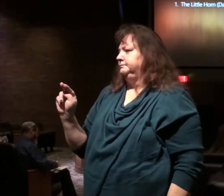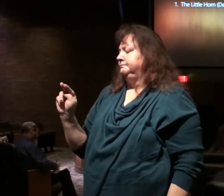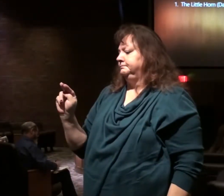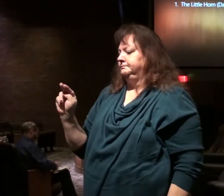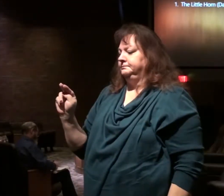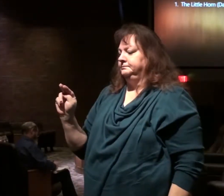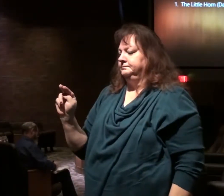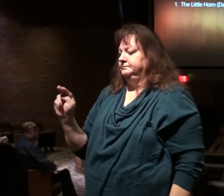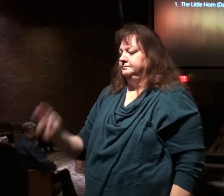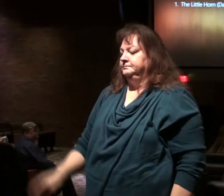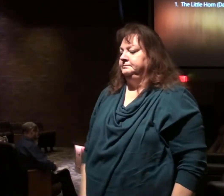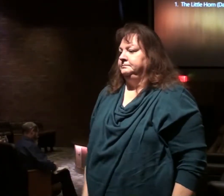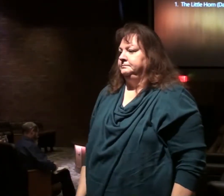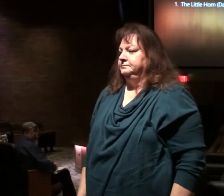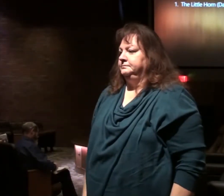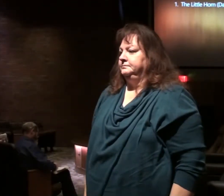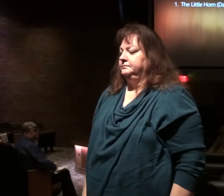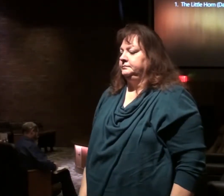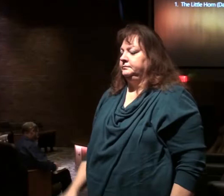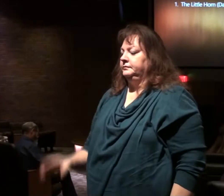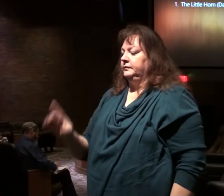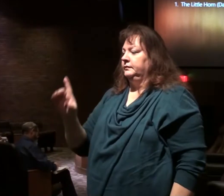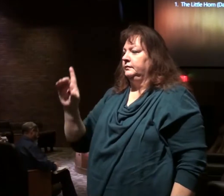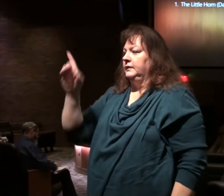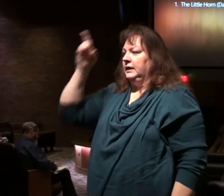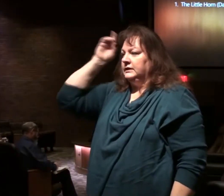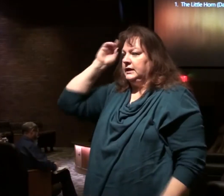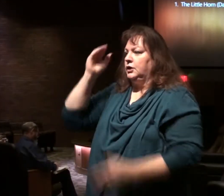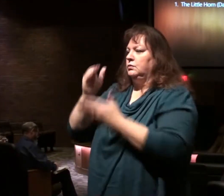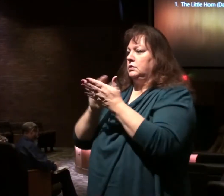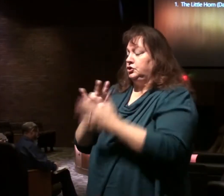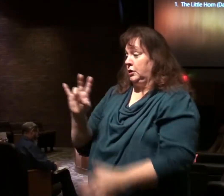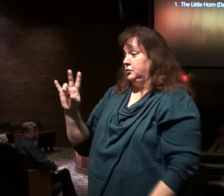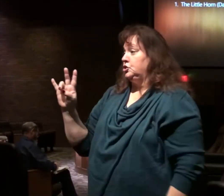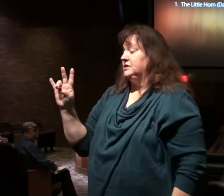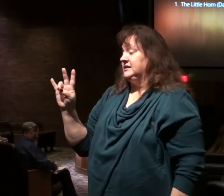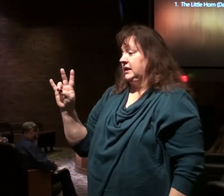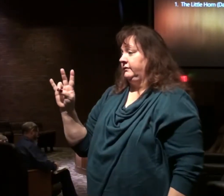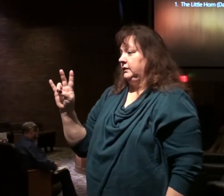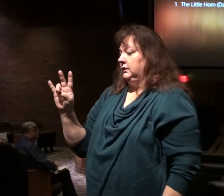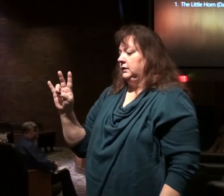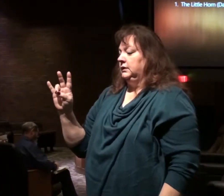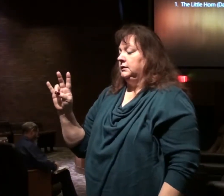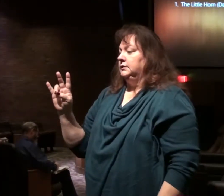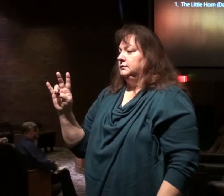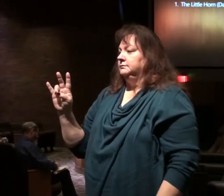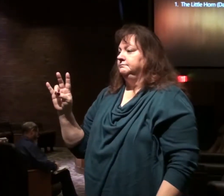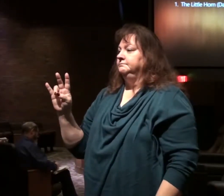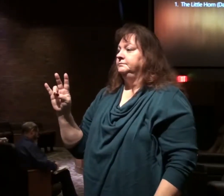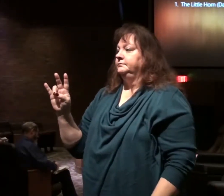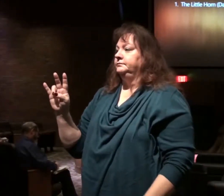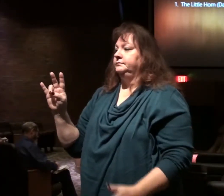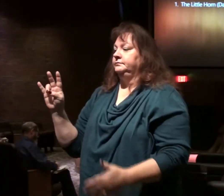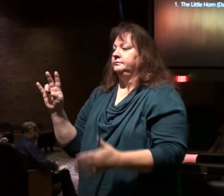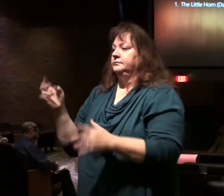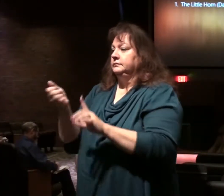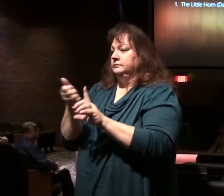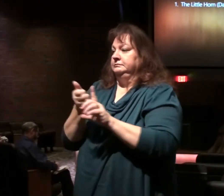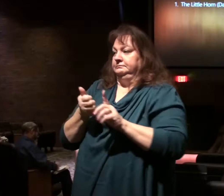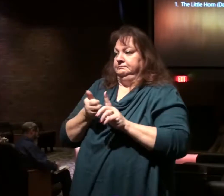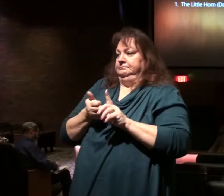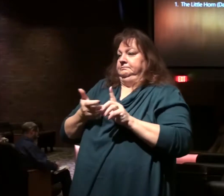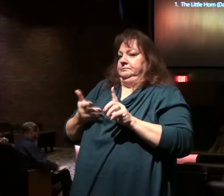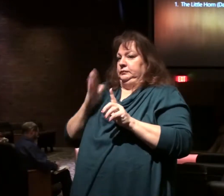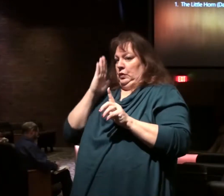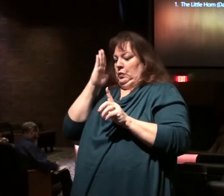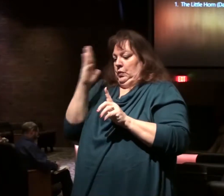the Antichrist. And in Daniel 7 we're running through the nation to the earth. We'll come back and talk about that.